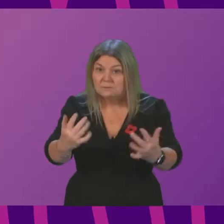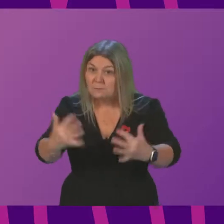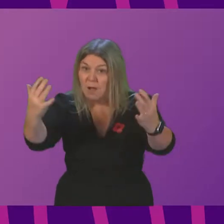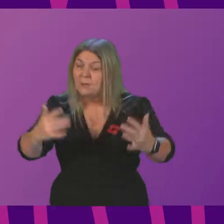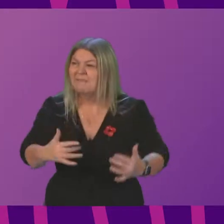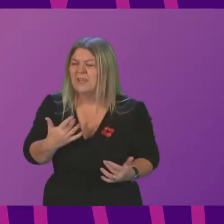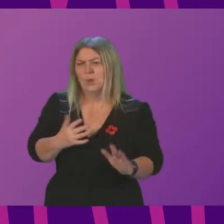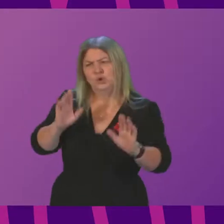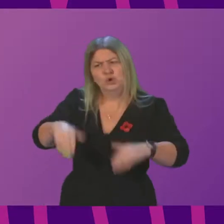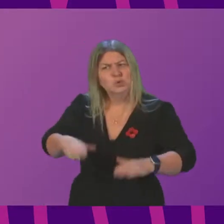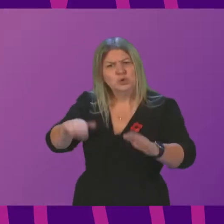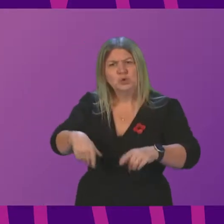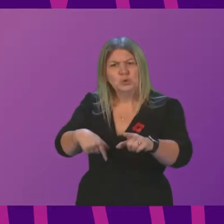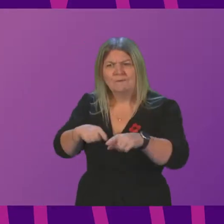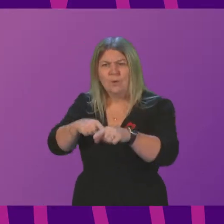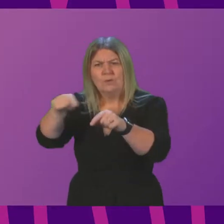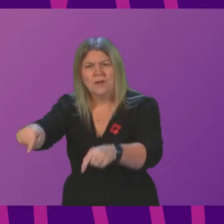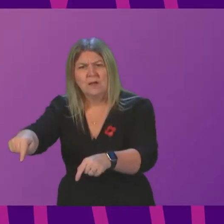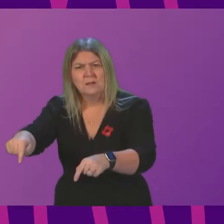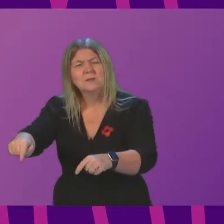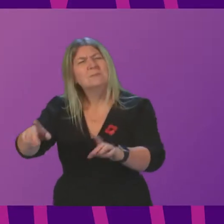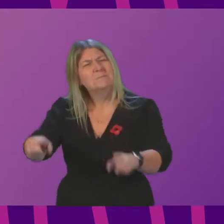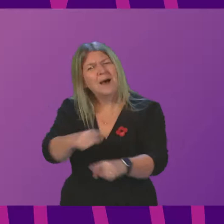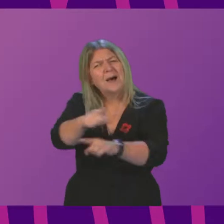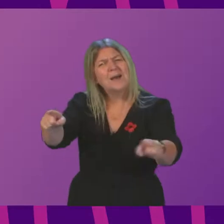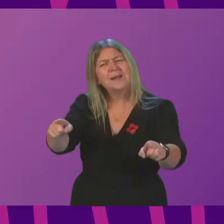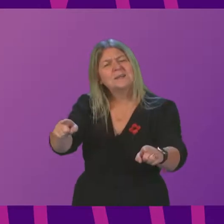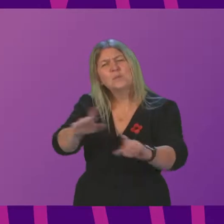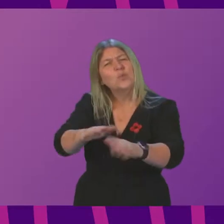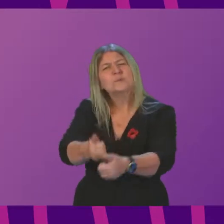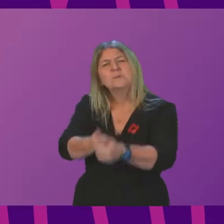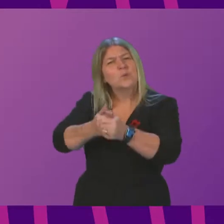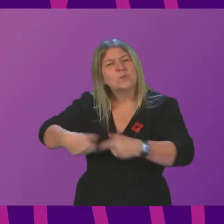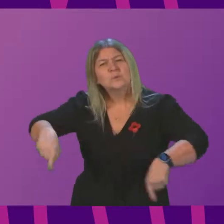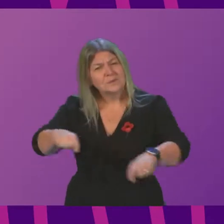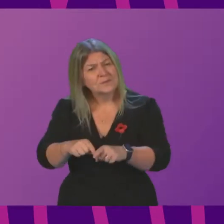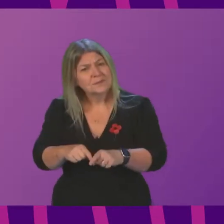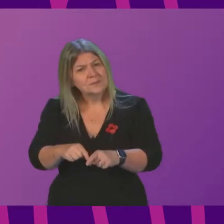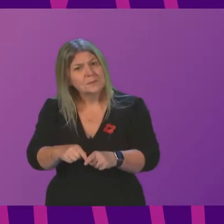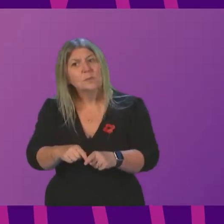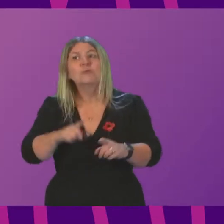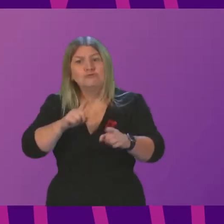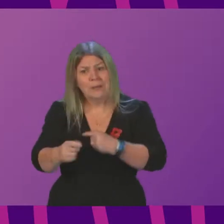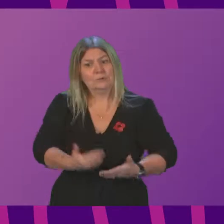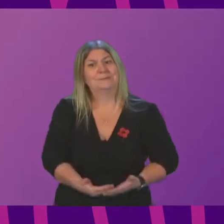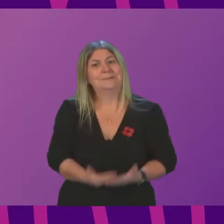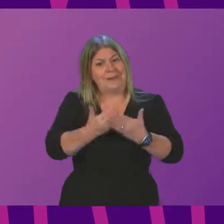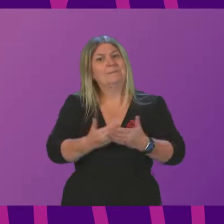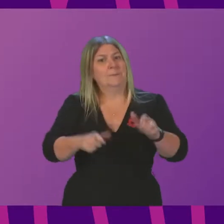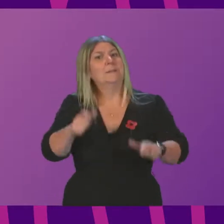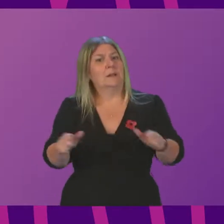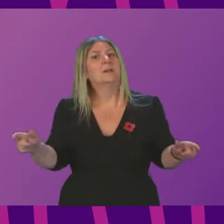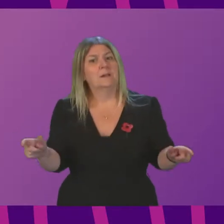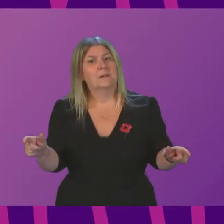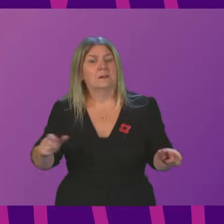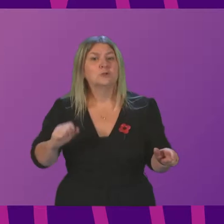take. That some people are not prepared to support us when we take those steps. We do them to protect the people of this country, and